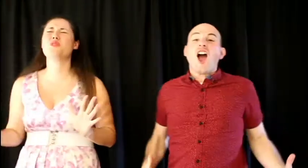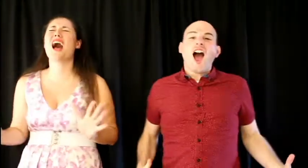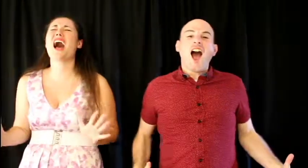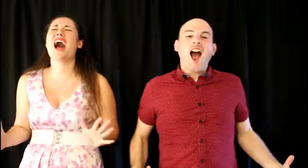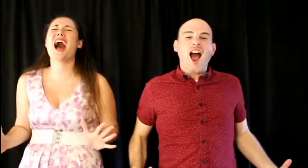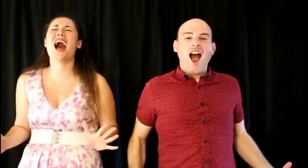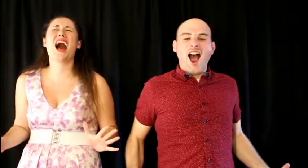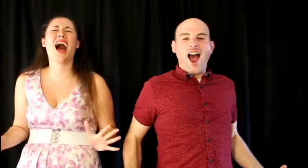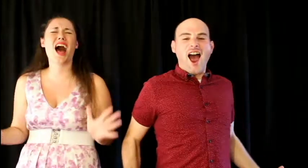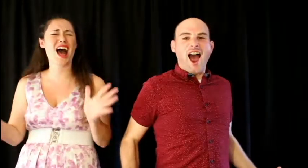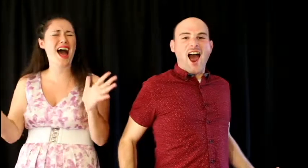strong.